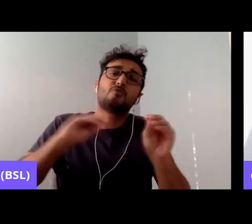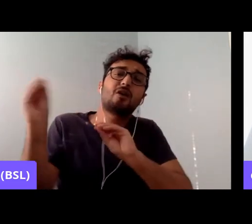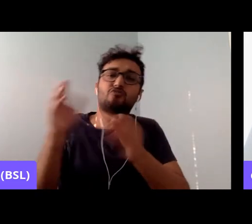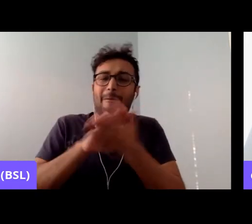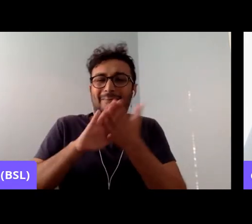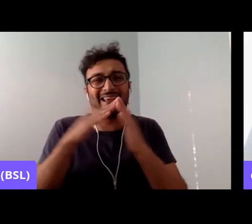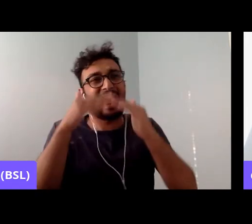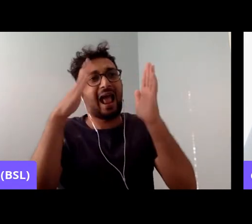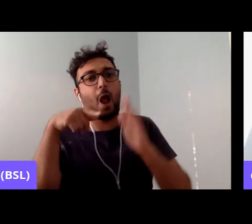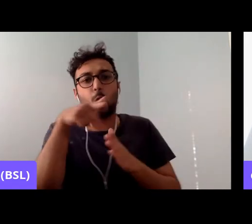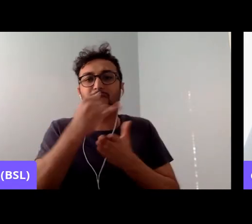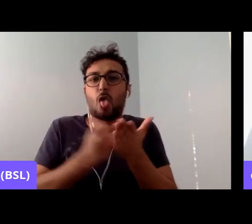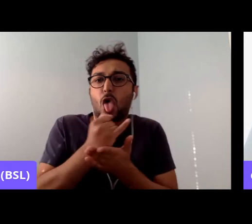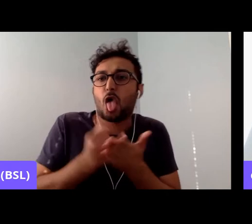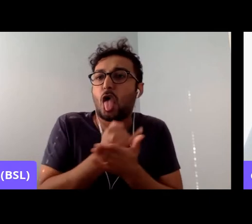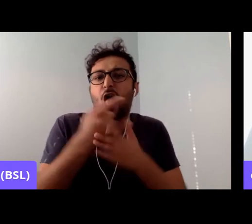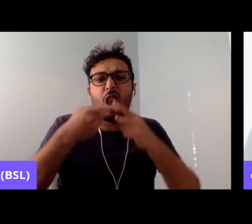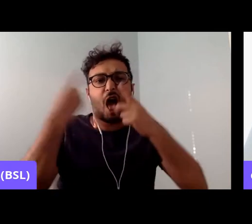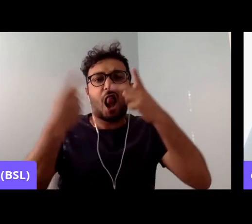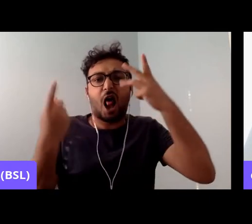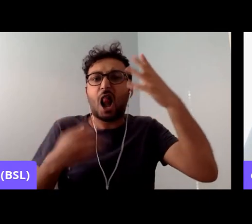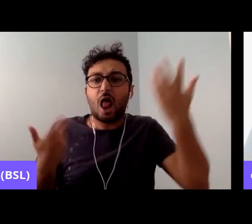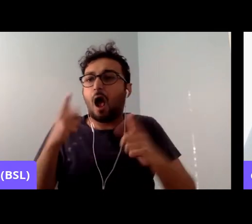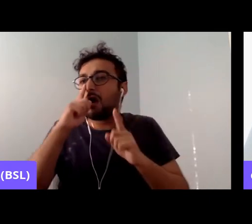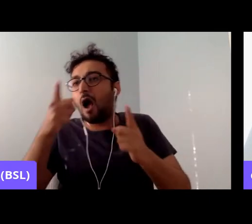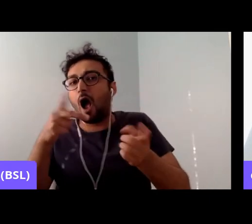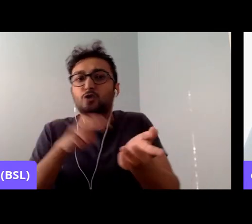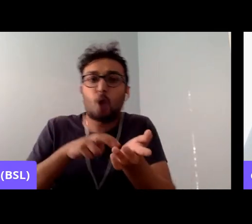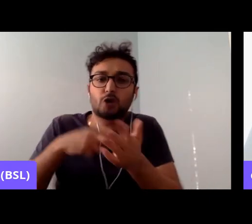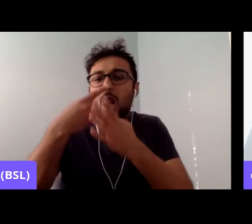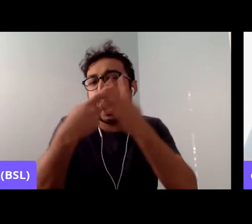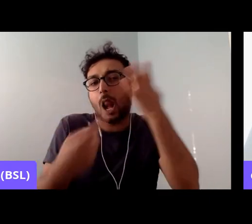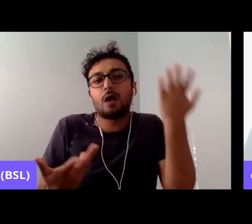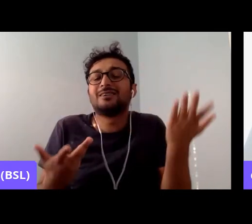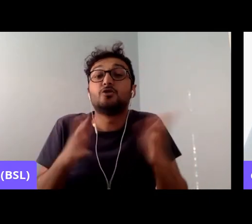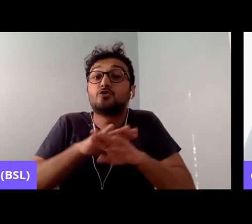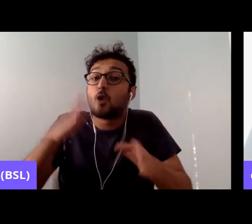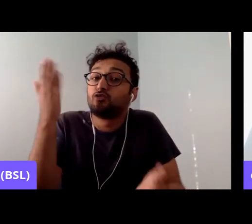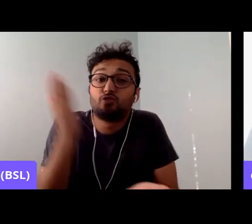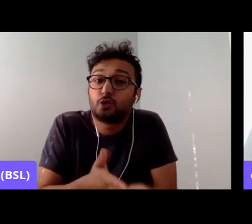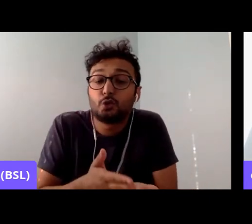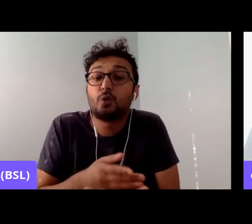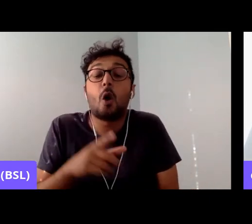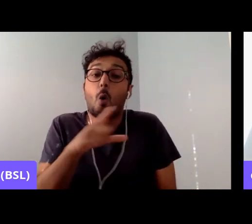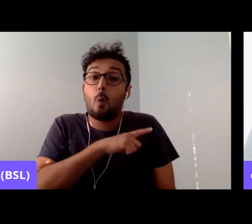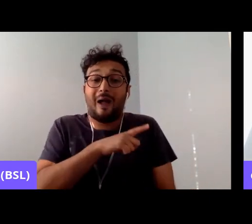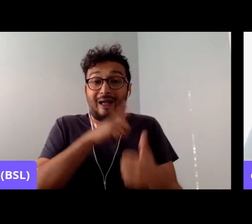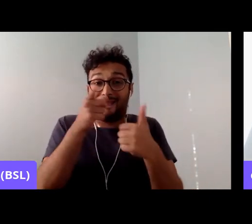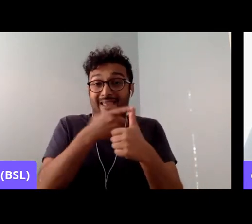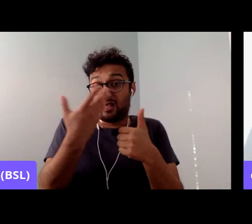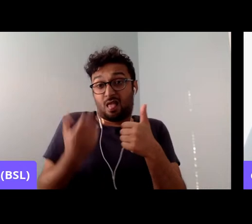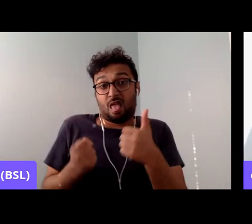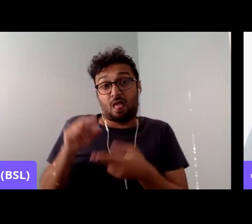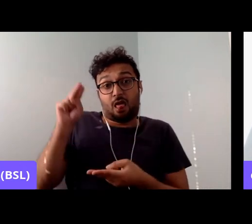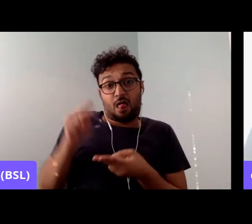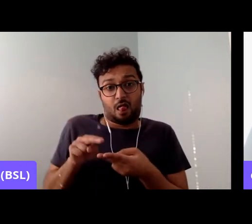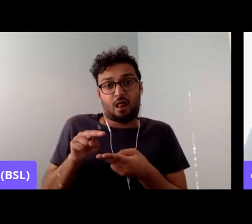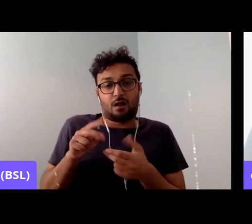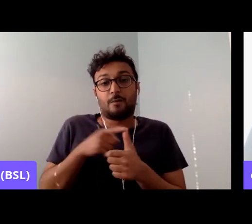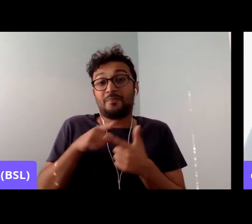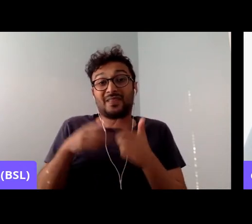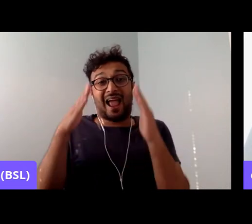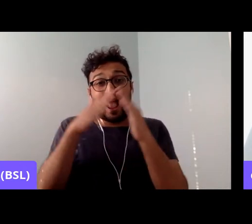for low-paid jobs and low wages is not immigration, it's